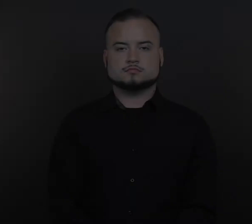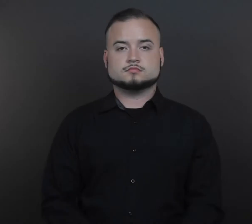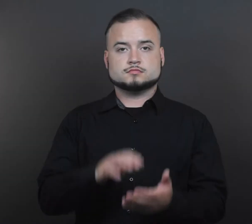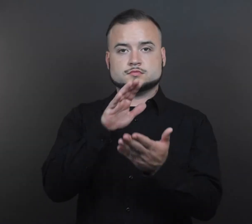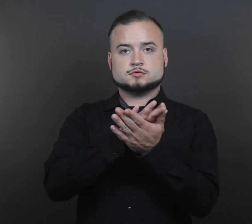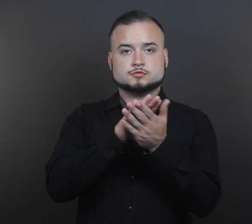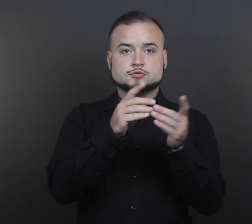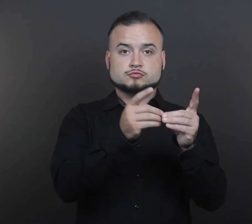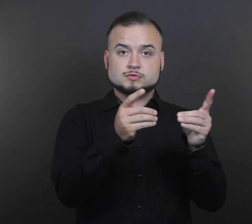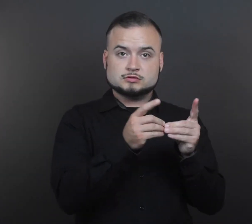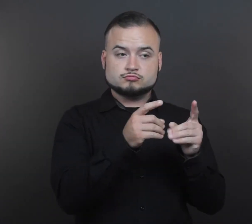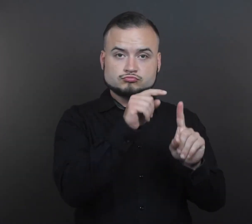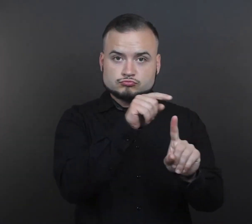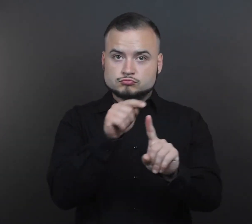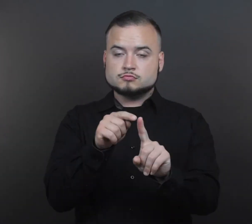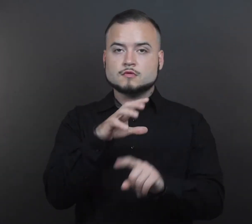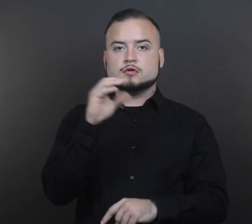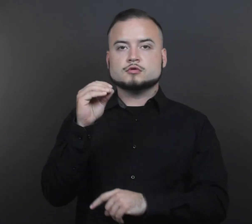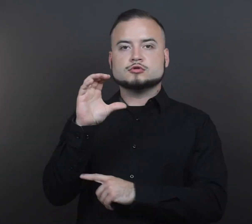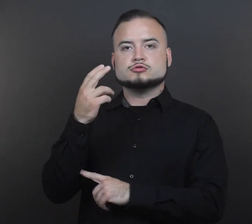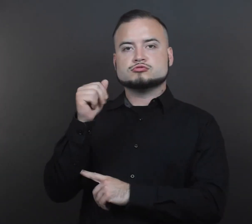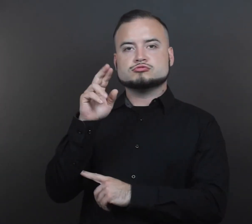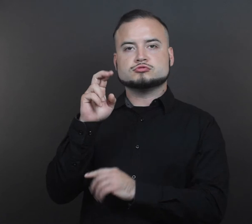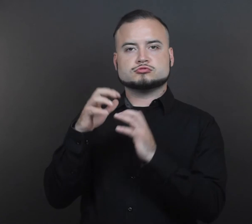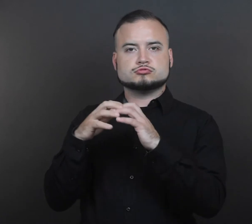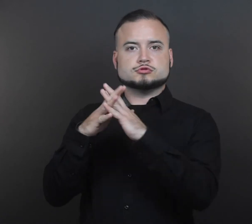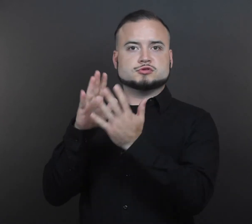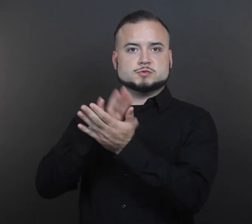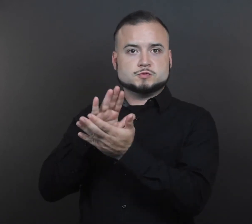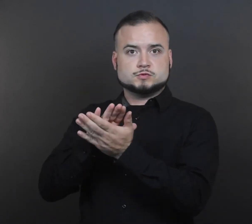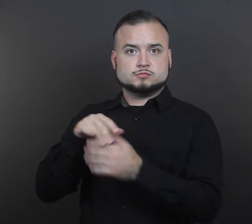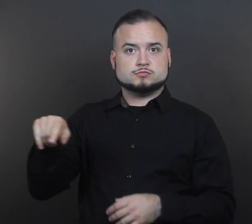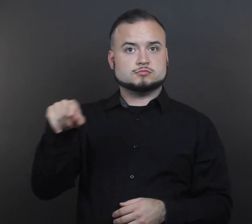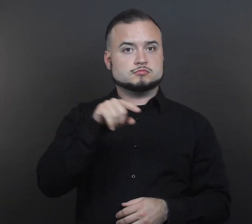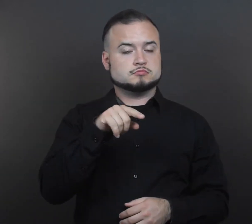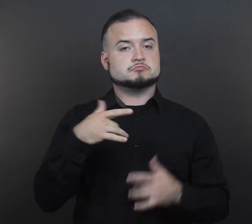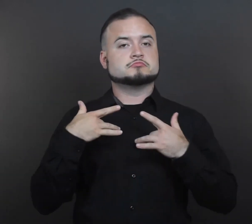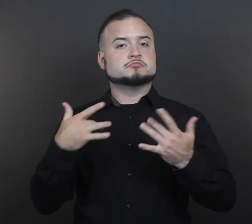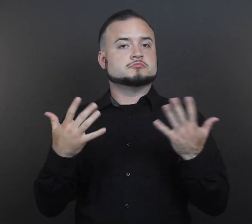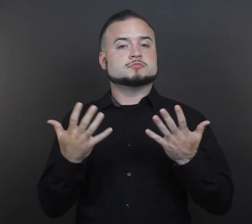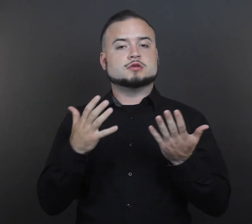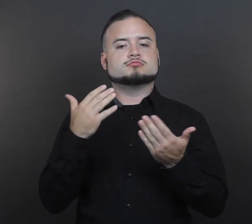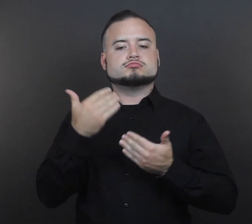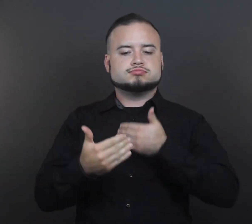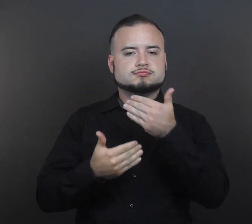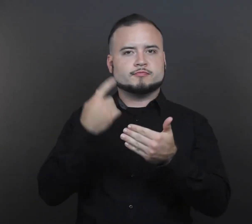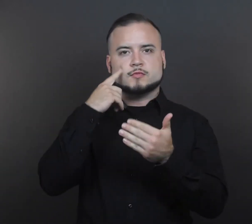At the beginning of the academic year, school districts and charter schools have a